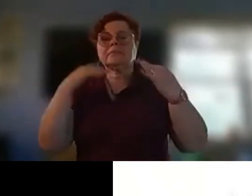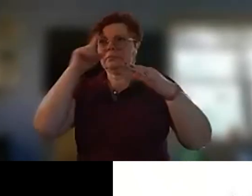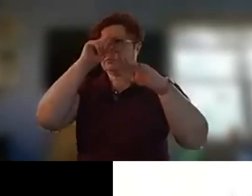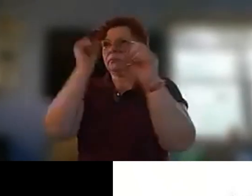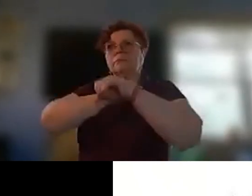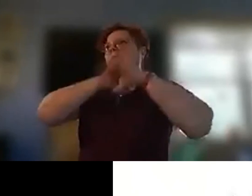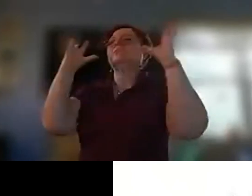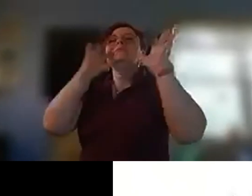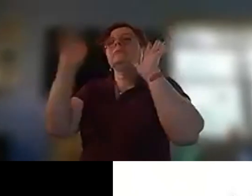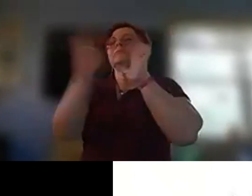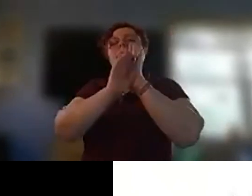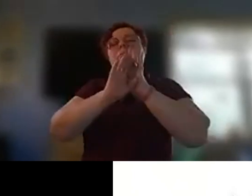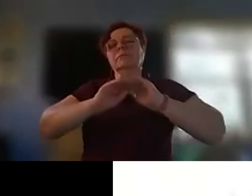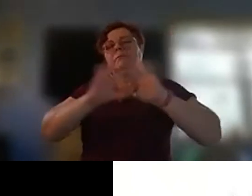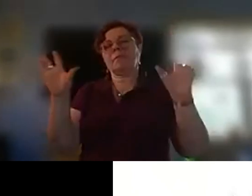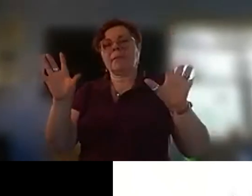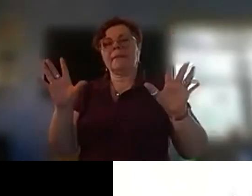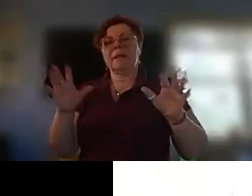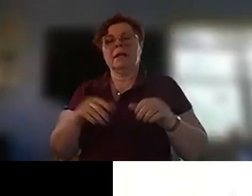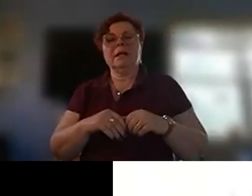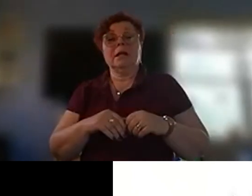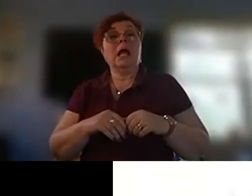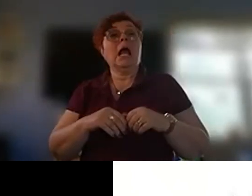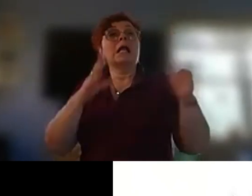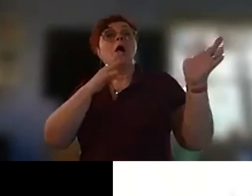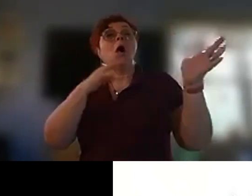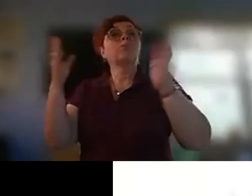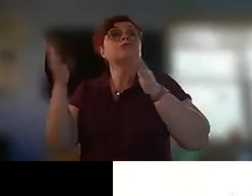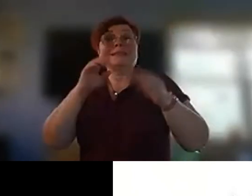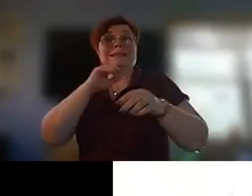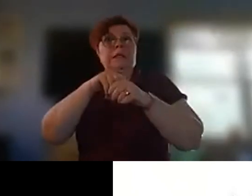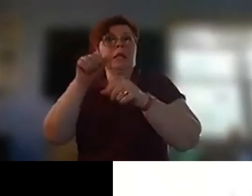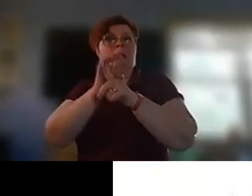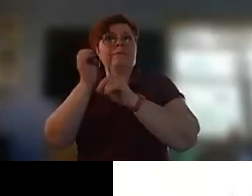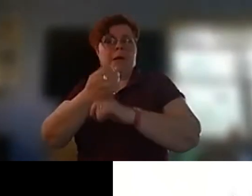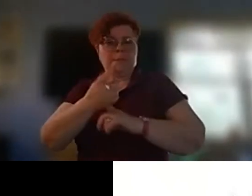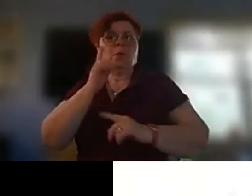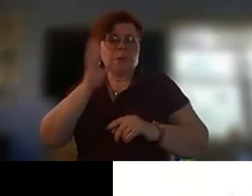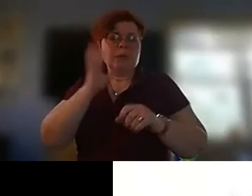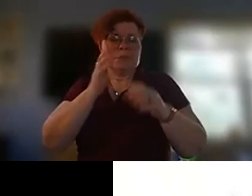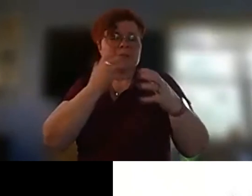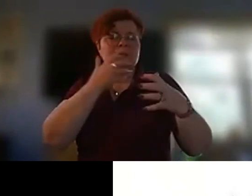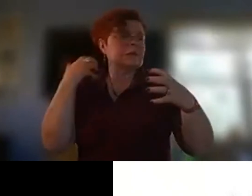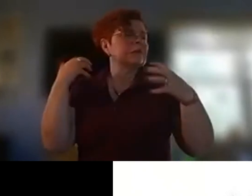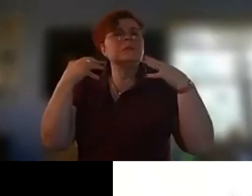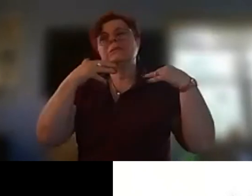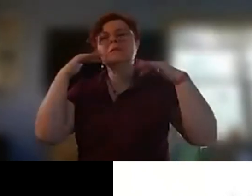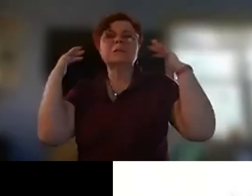a breeze in that environment is scratchy you know i mean it was it was a well-chosen uh uh